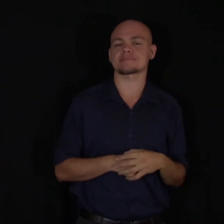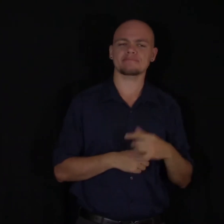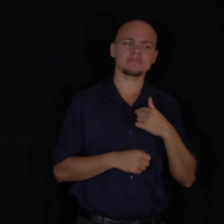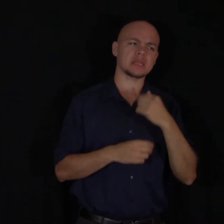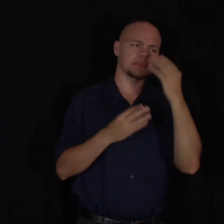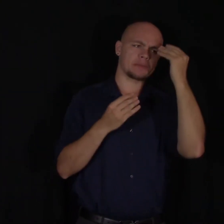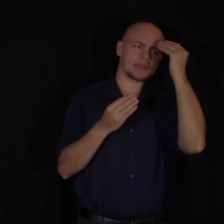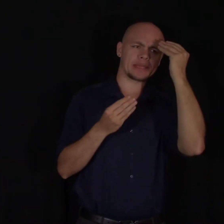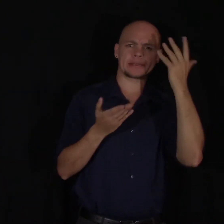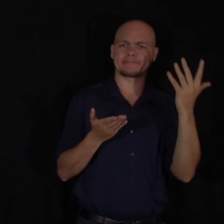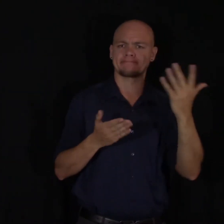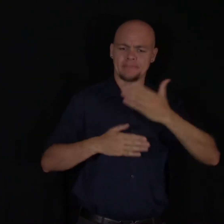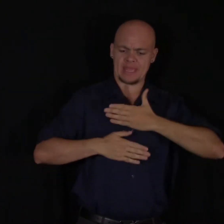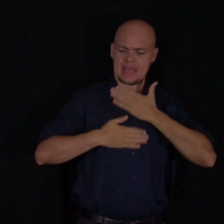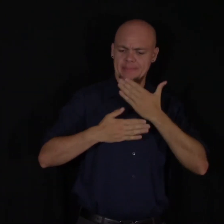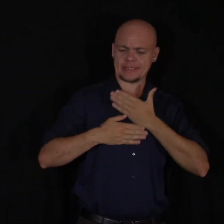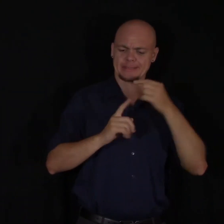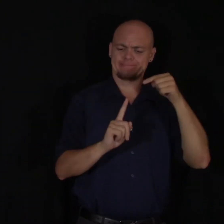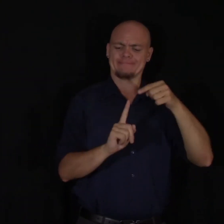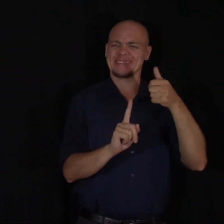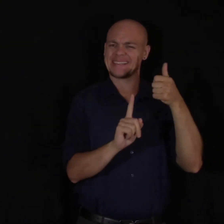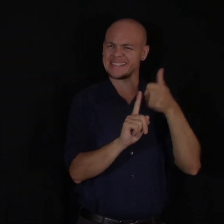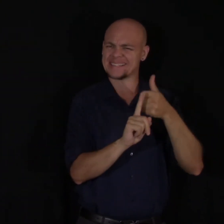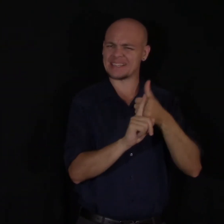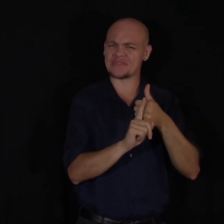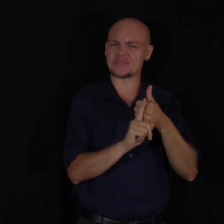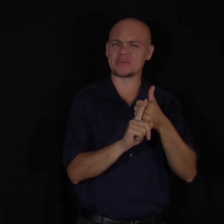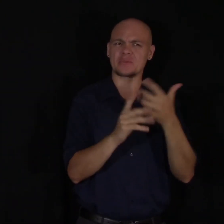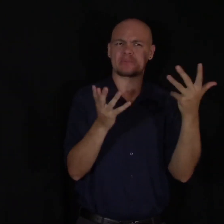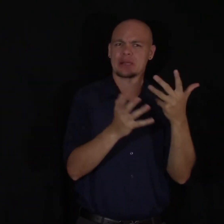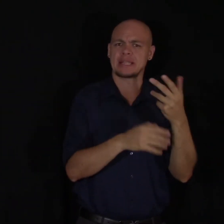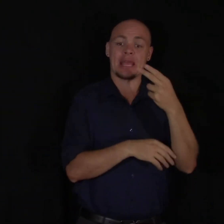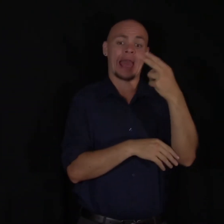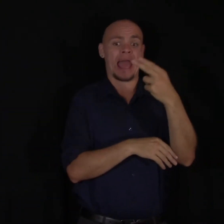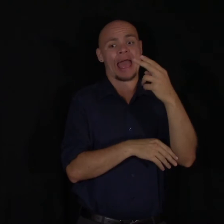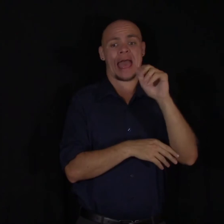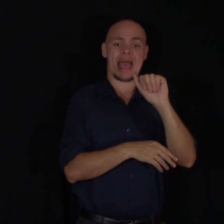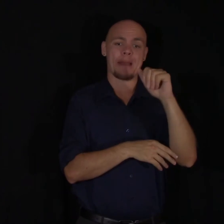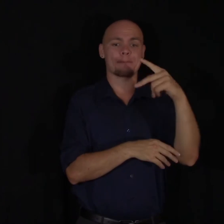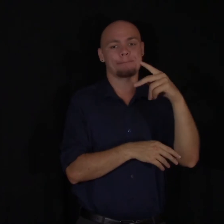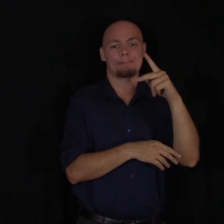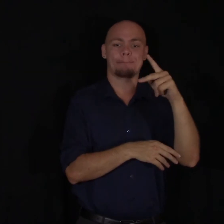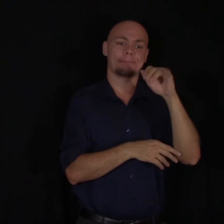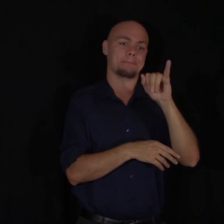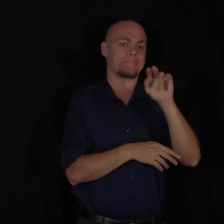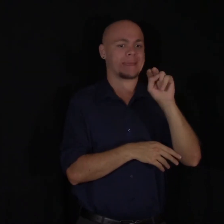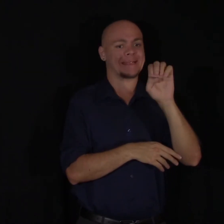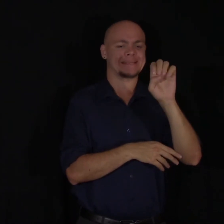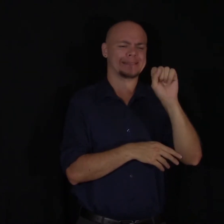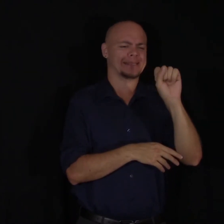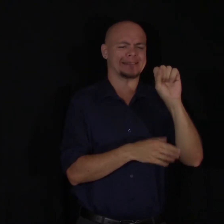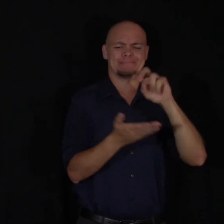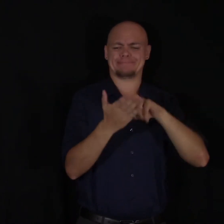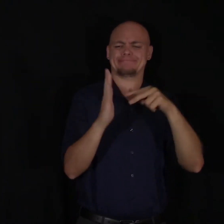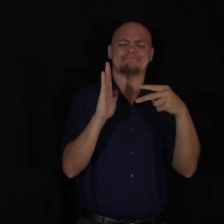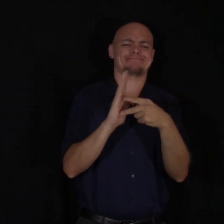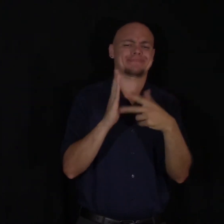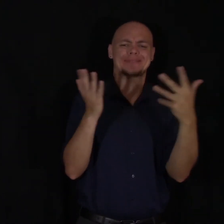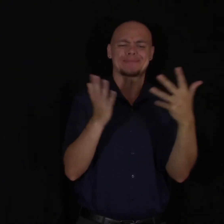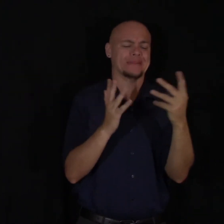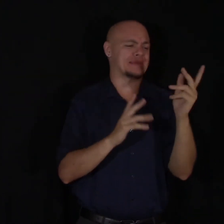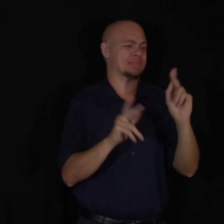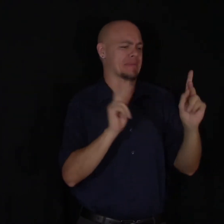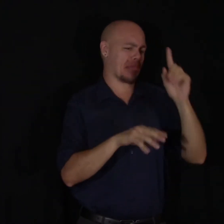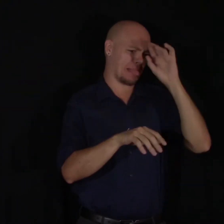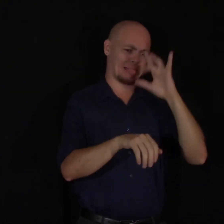what is happiness? What is this big H that everyone's so obsessed with? And I saw this image,